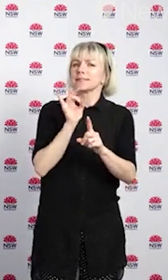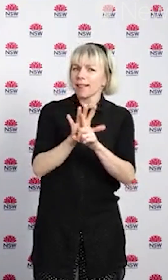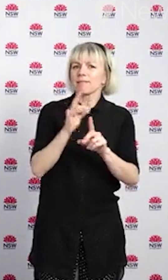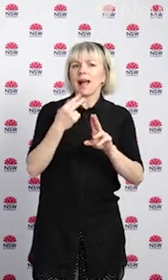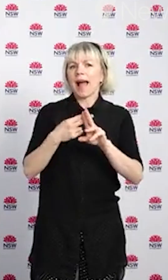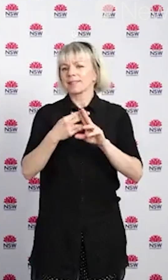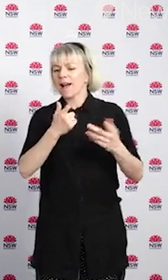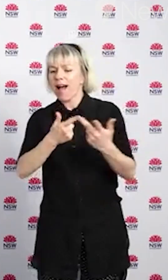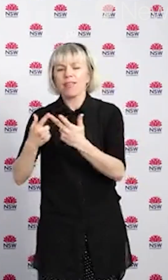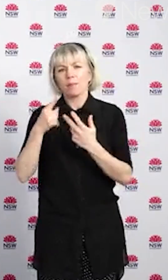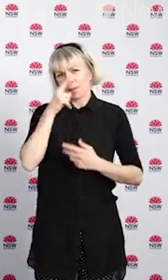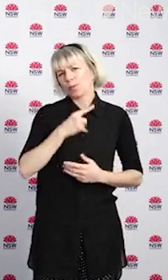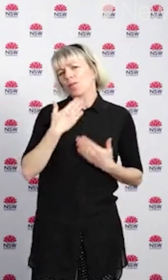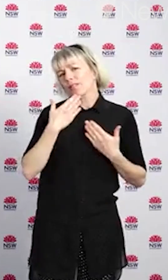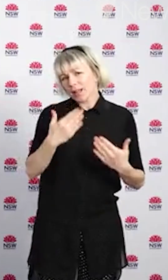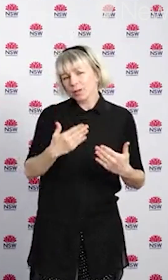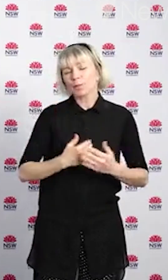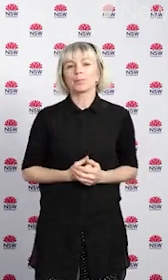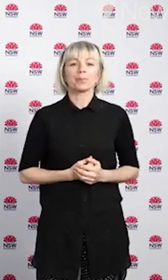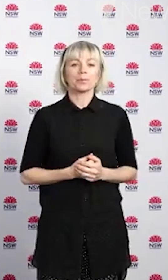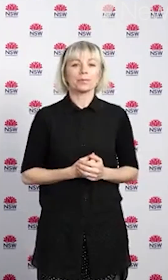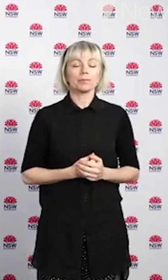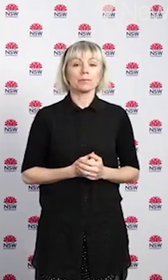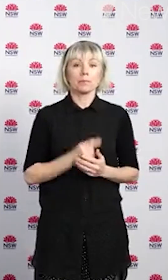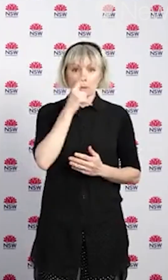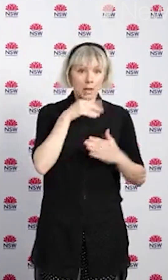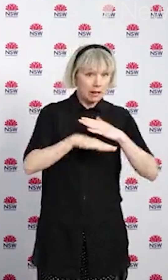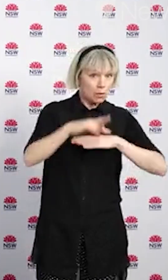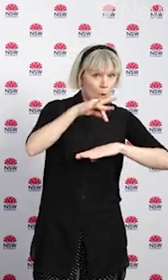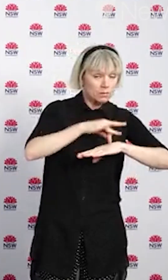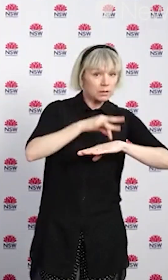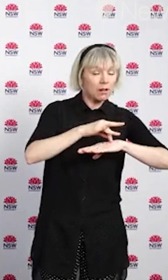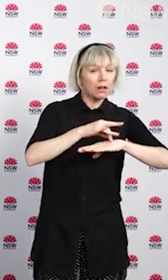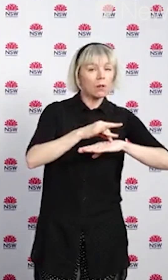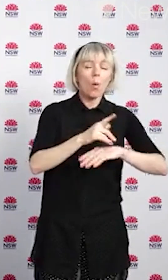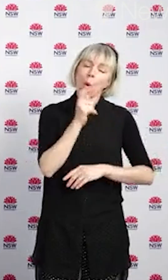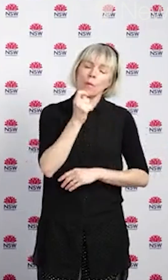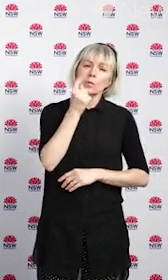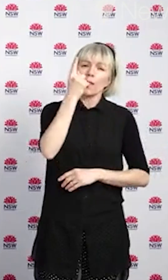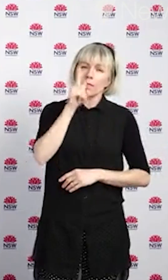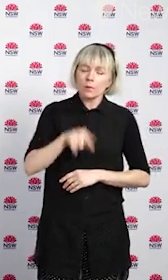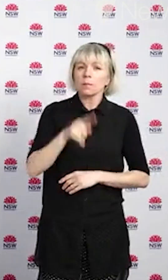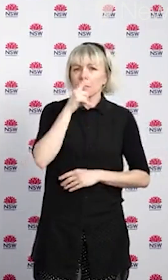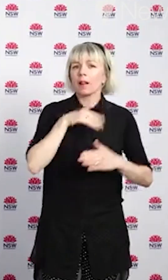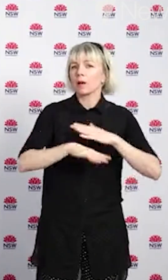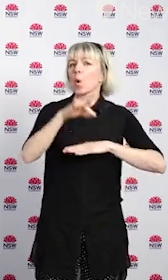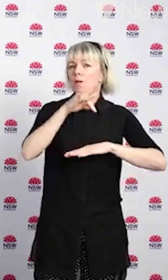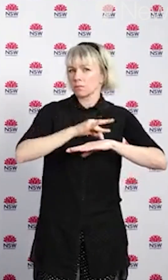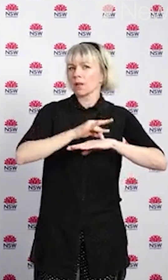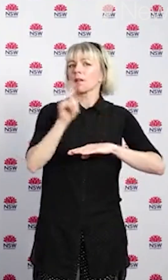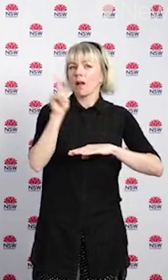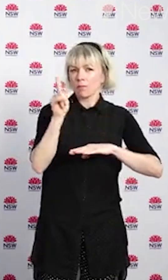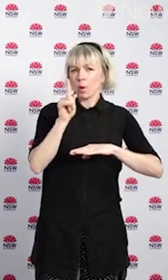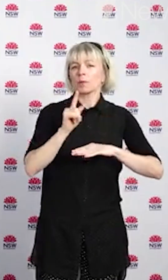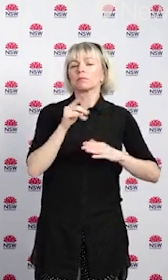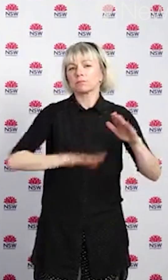So thank you very much. Just an update on hospitalisations. There are currently 959 people who are admitted to